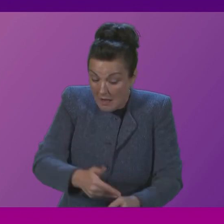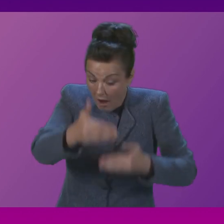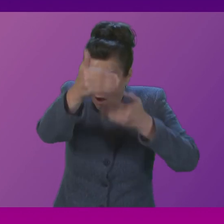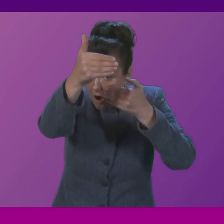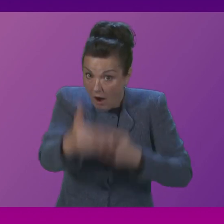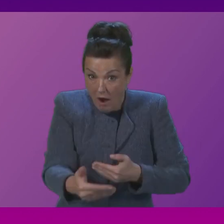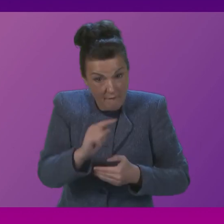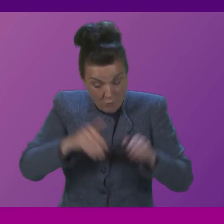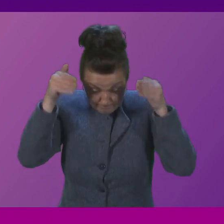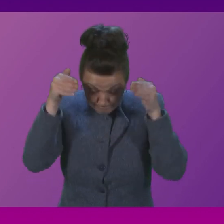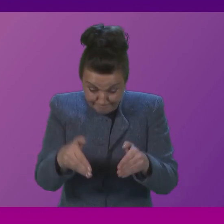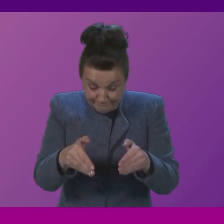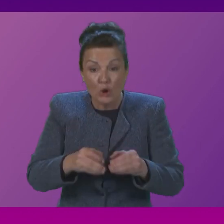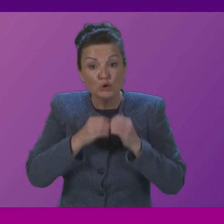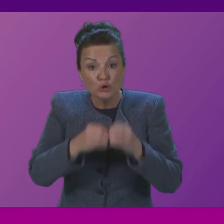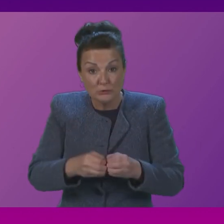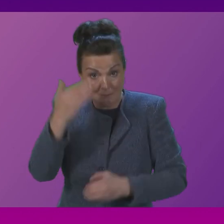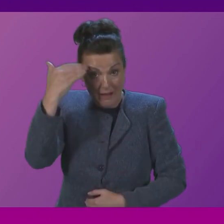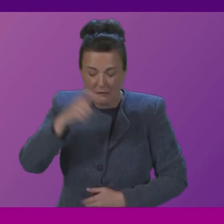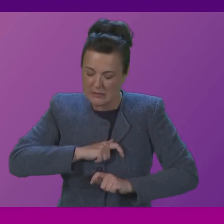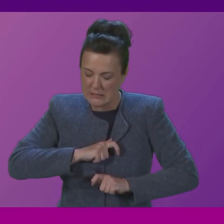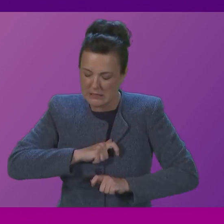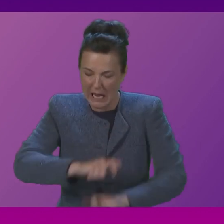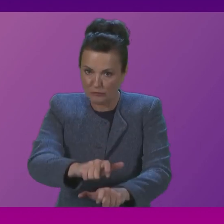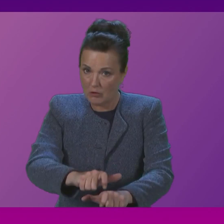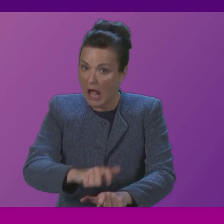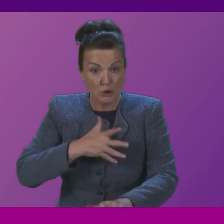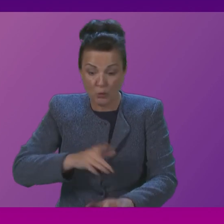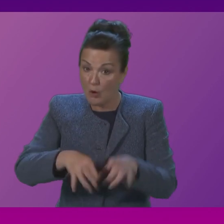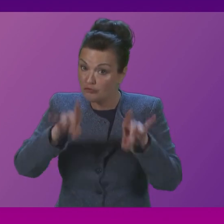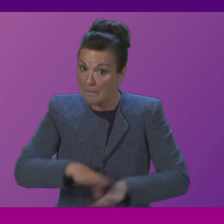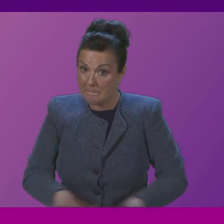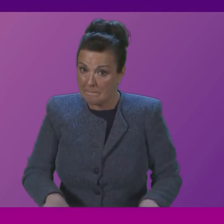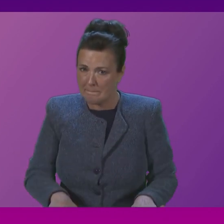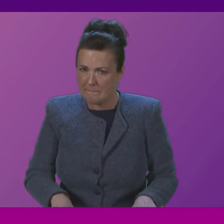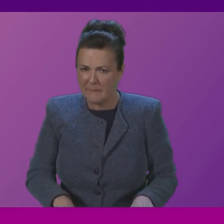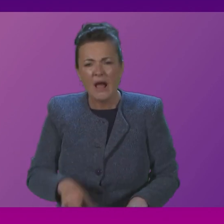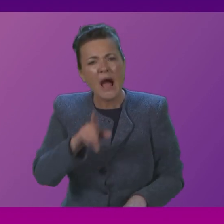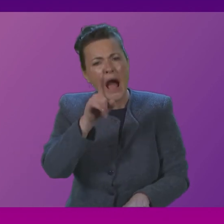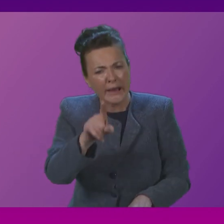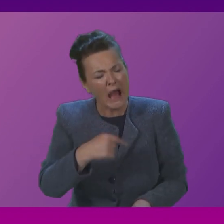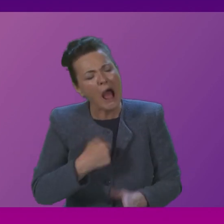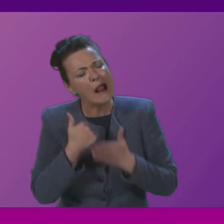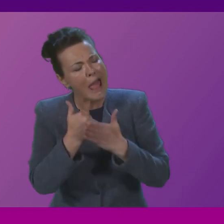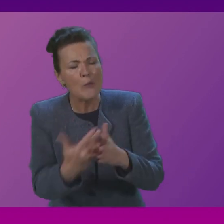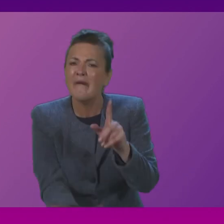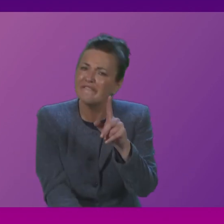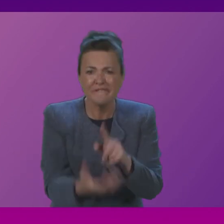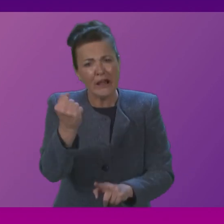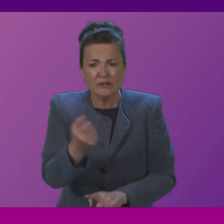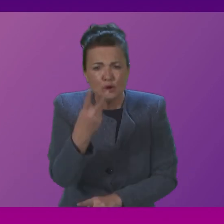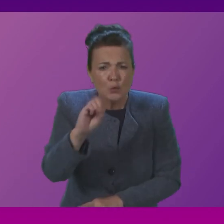support for student mental health is continued not cancelled and can I help her find that 20 million pounds